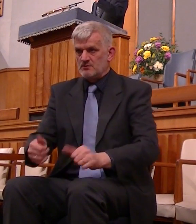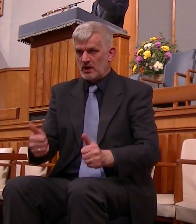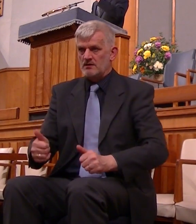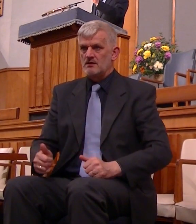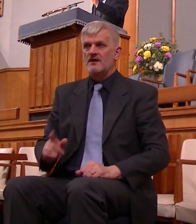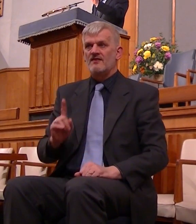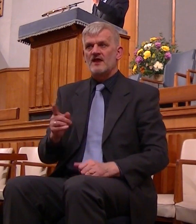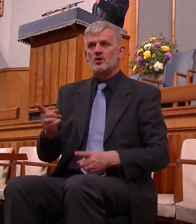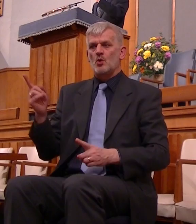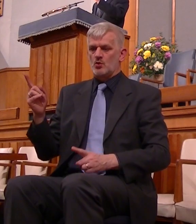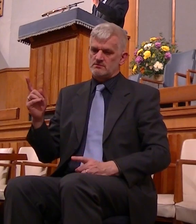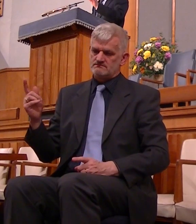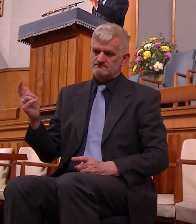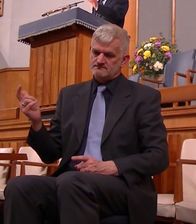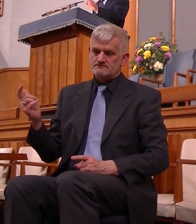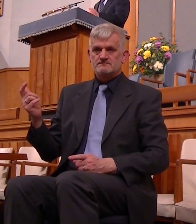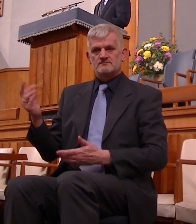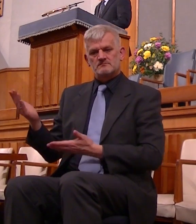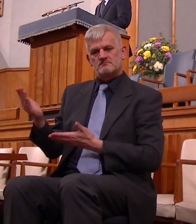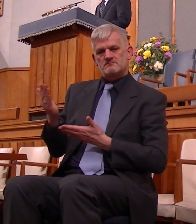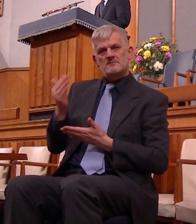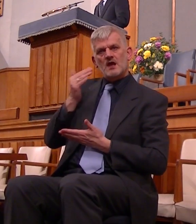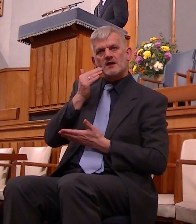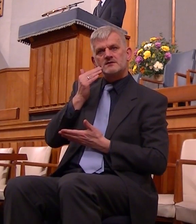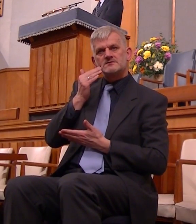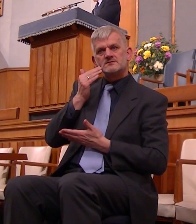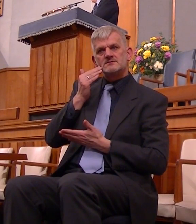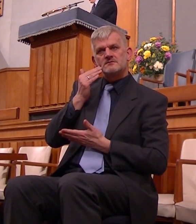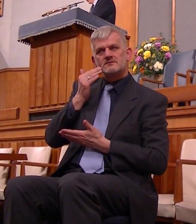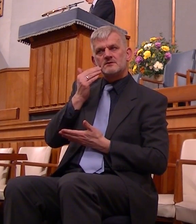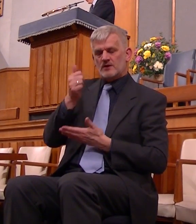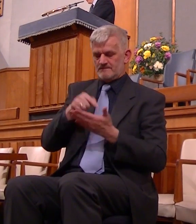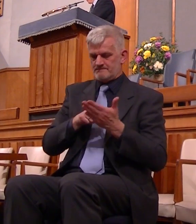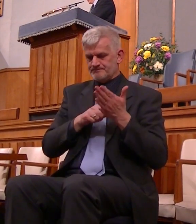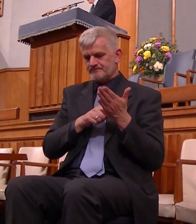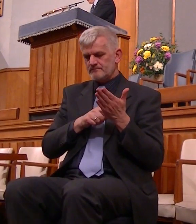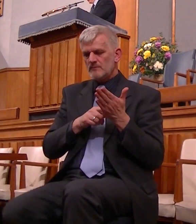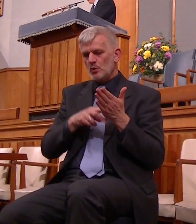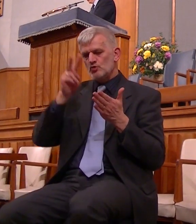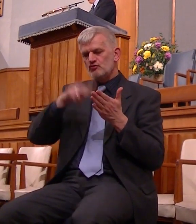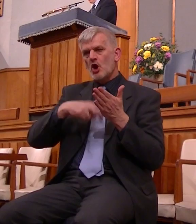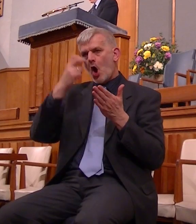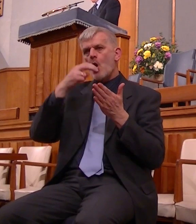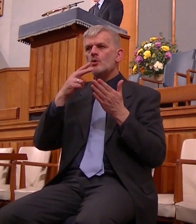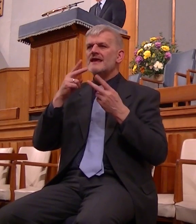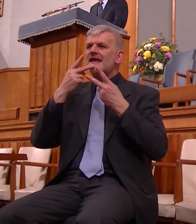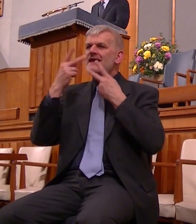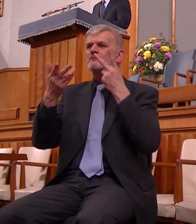God shows us his kindness now I'm going to read to you an old hymn of John Newton